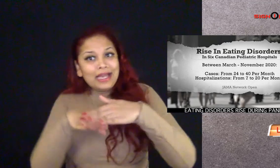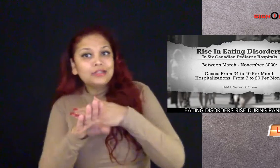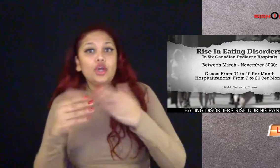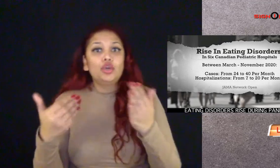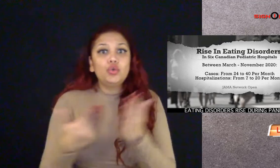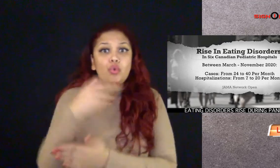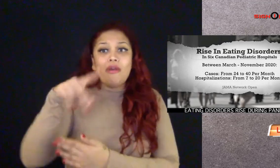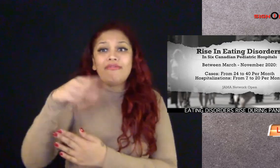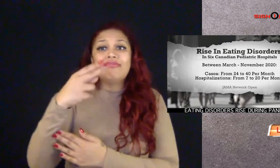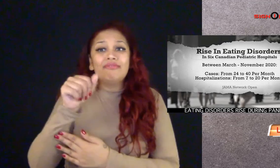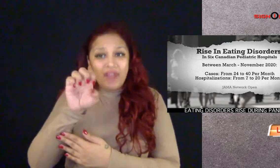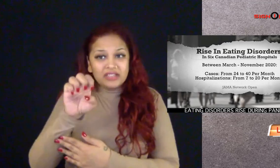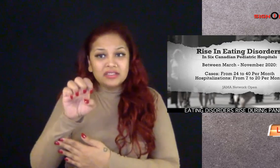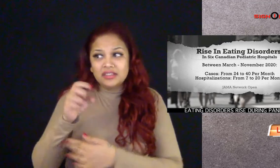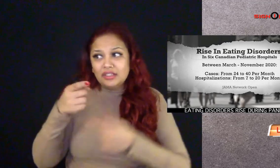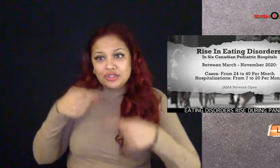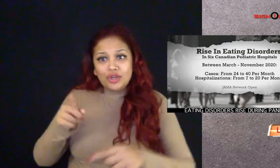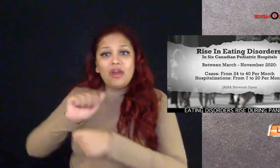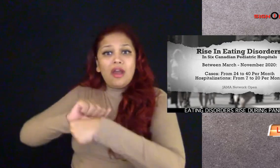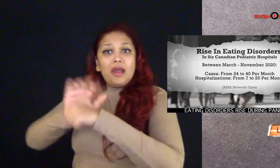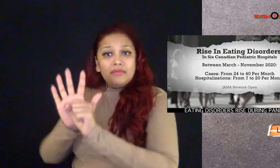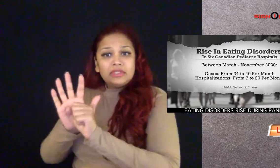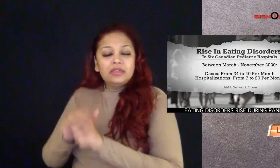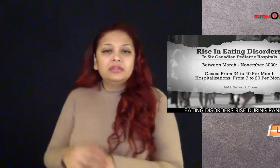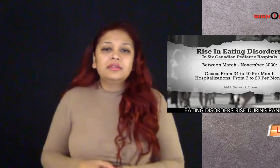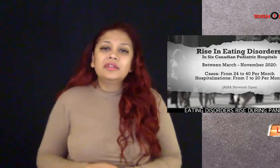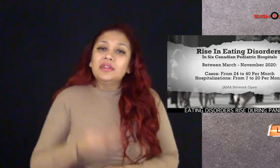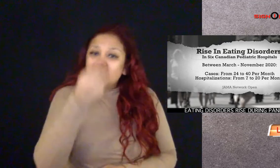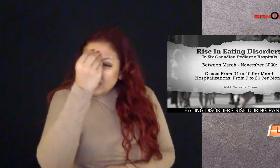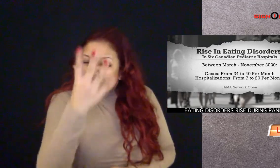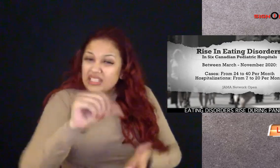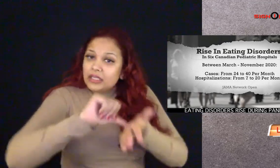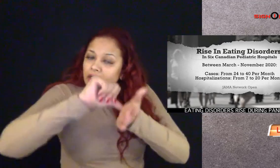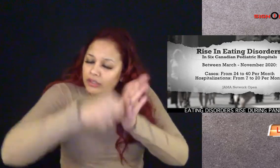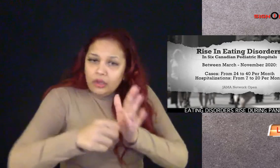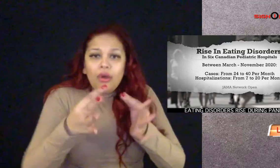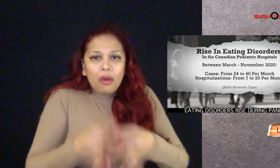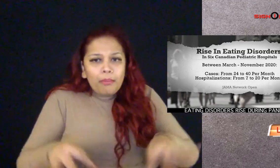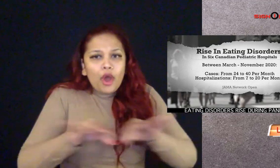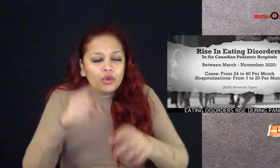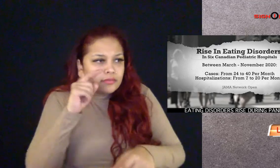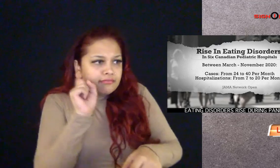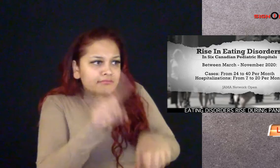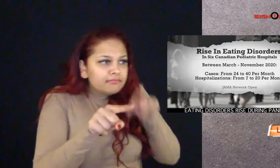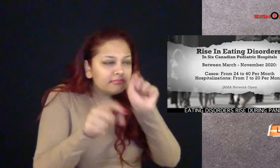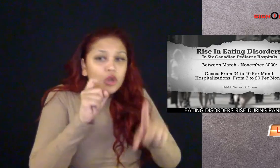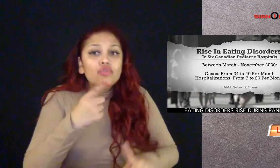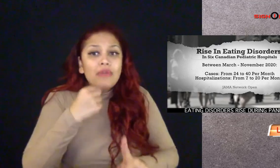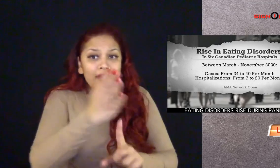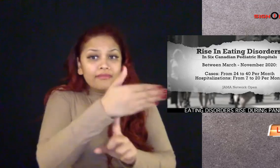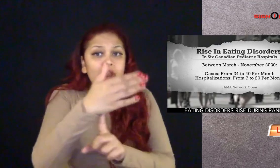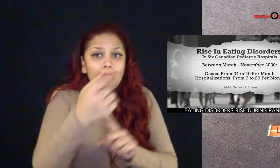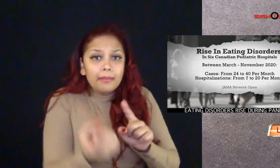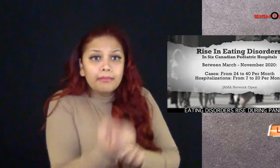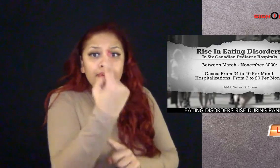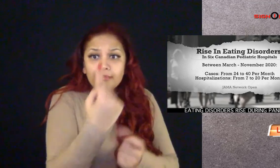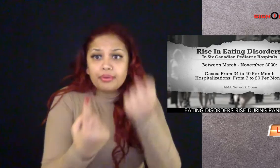And doctors say now that we're entering a new phase of the pandemic, it's important to spot the red flags of